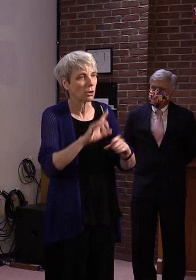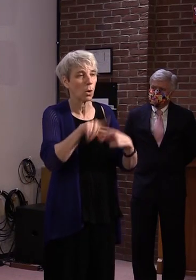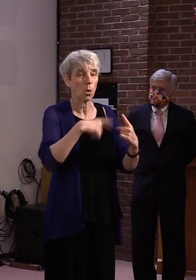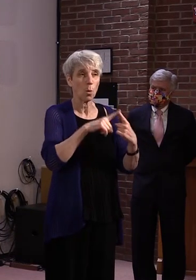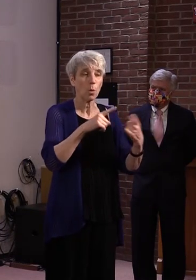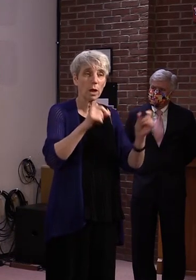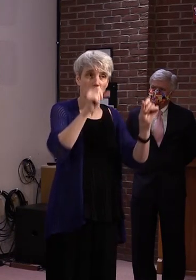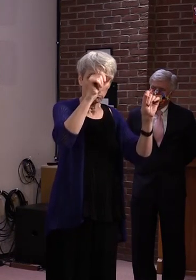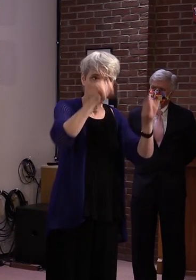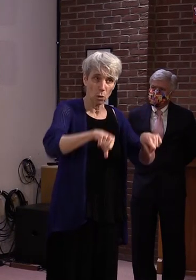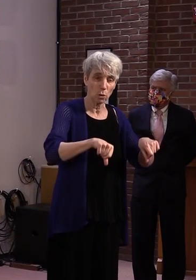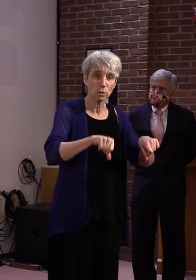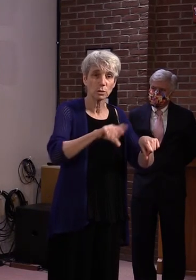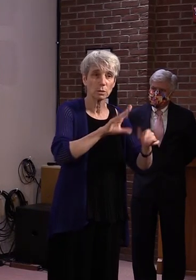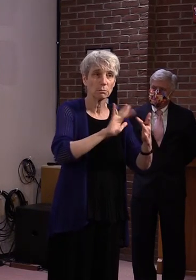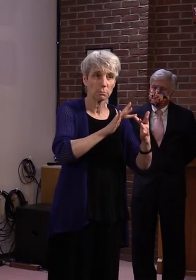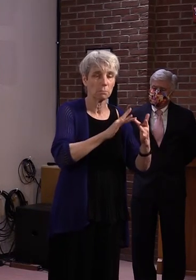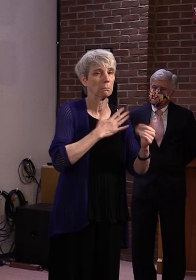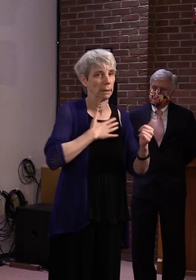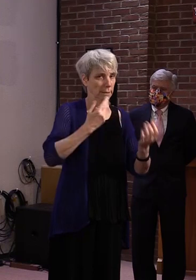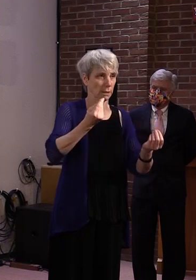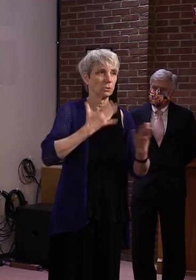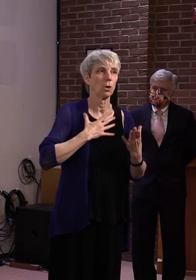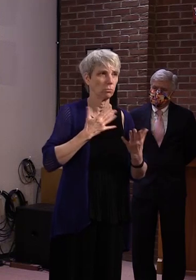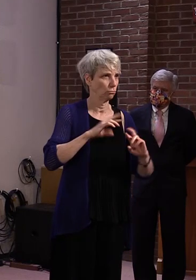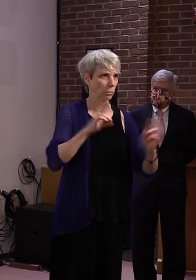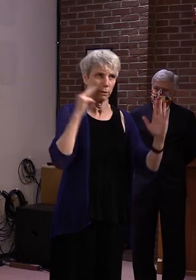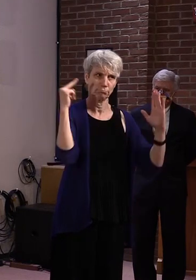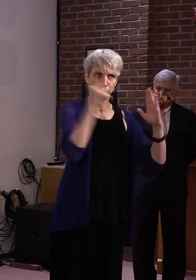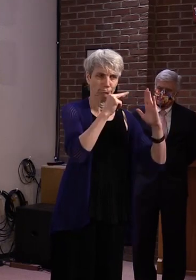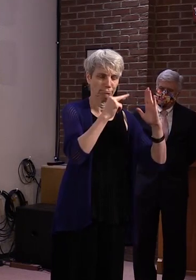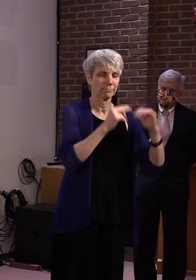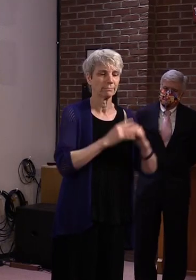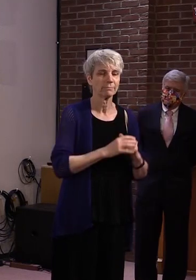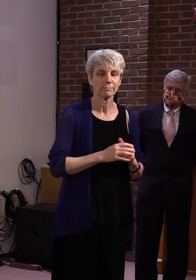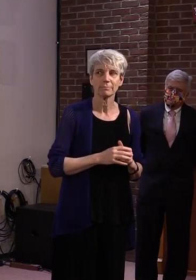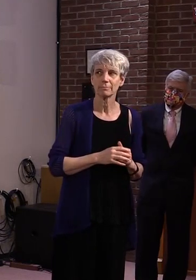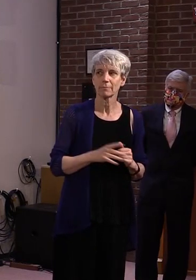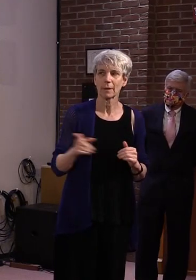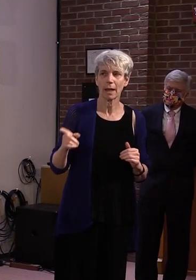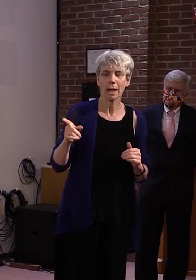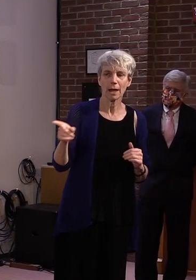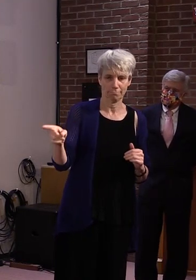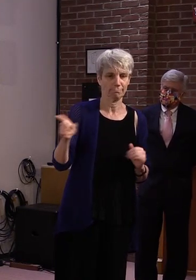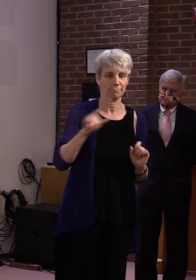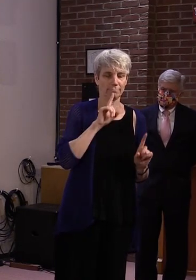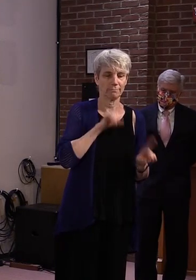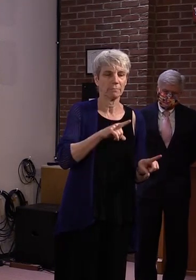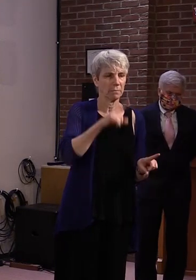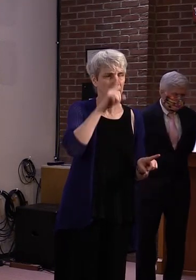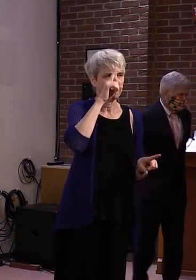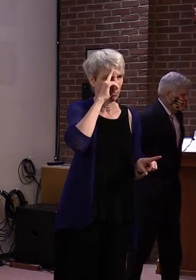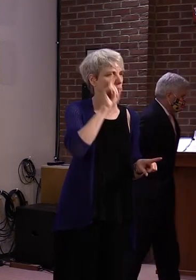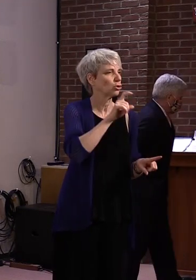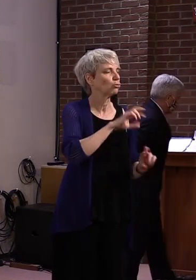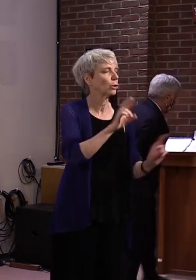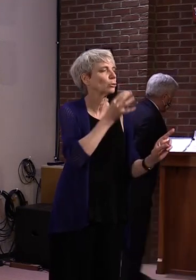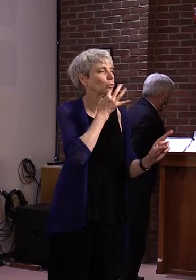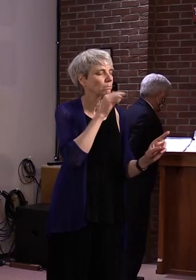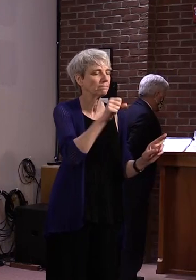via the website. That'd be great. I believe that's going to be the case, Andrew.